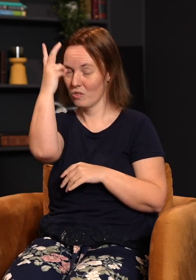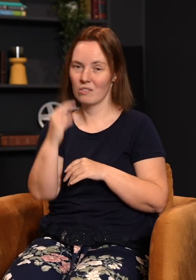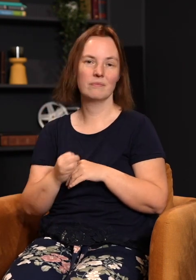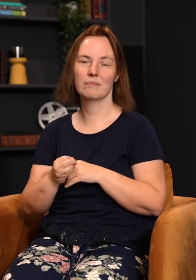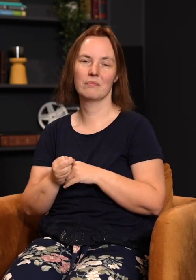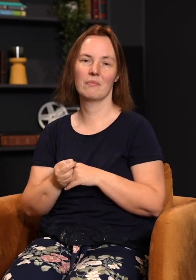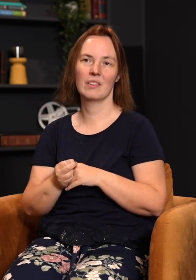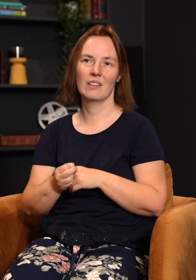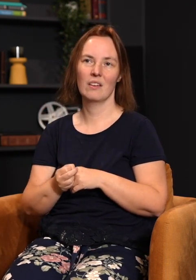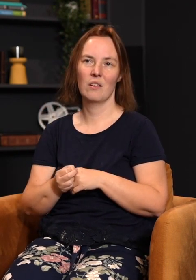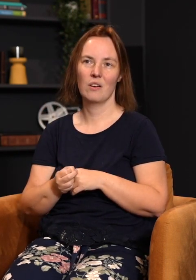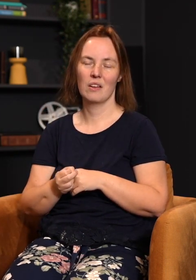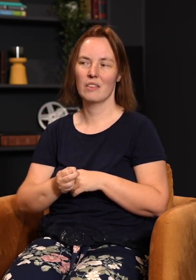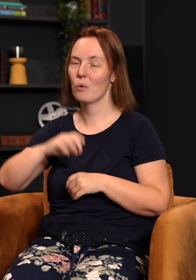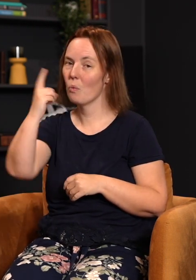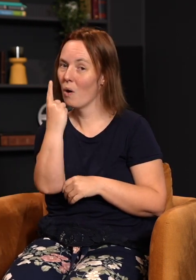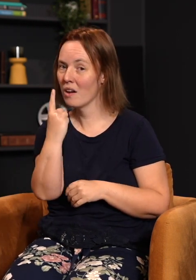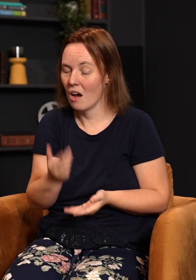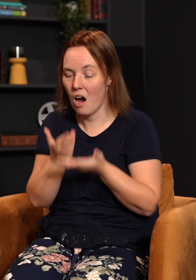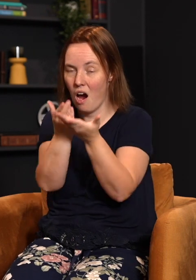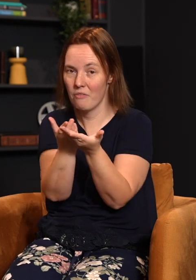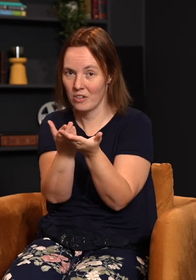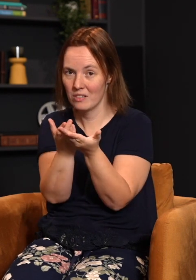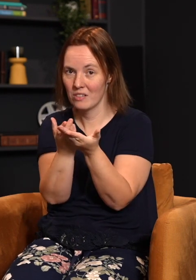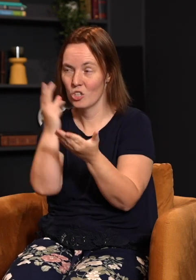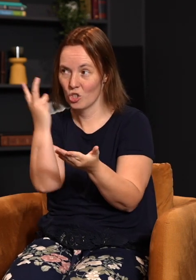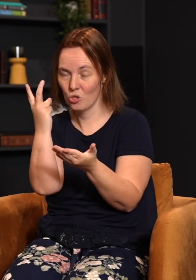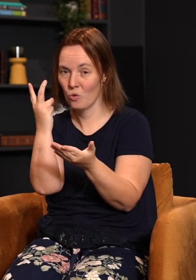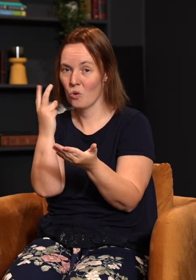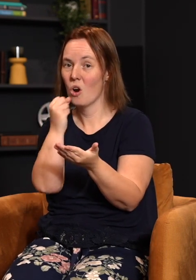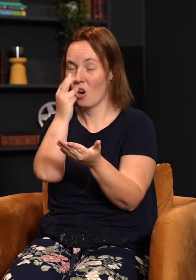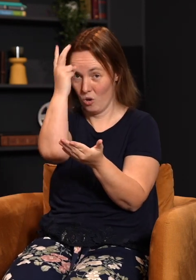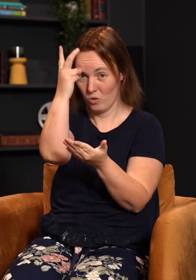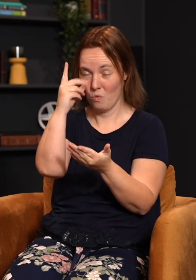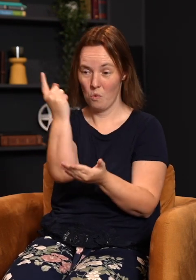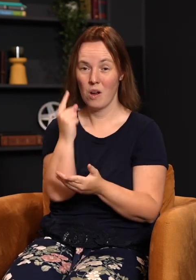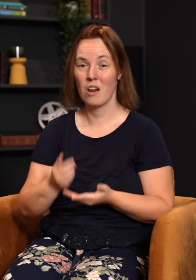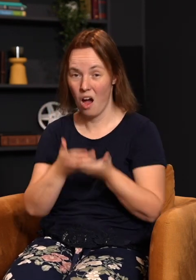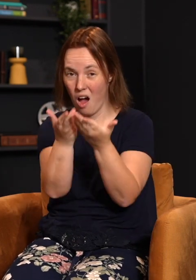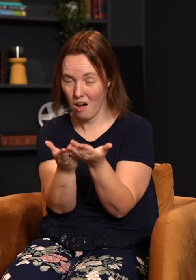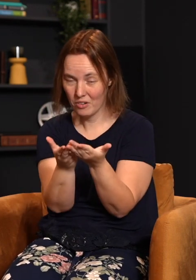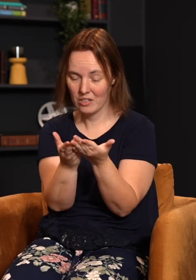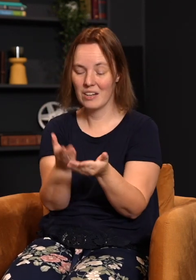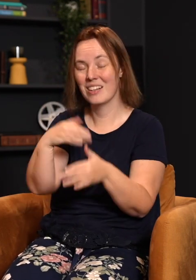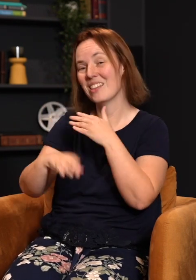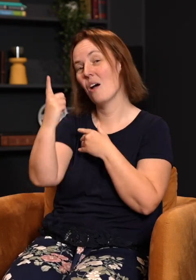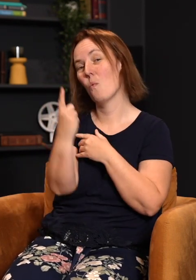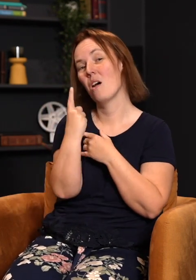two goats that were called one offering. That's very important. It wasn't two offerings. It was one offering. Because in that